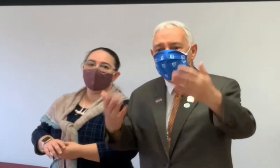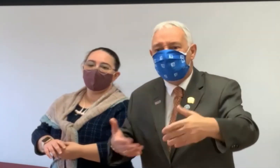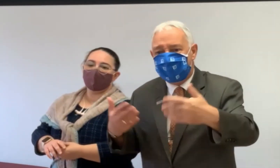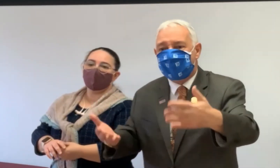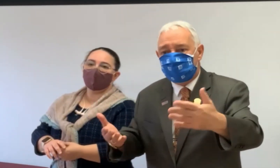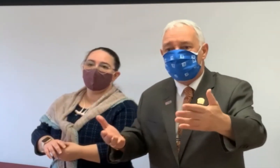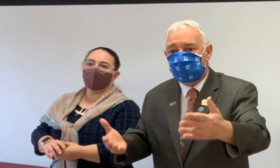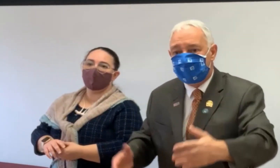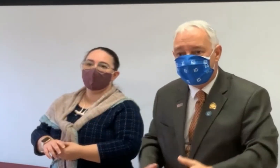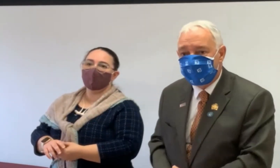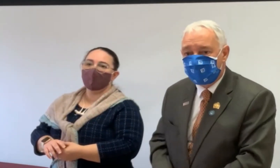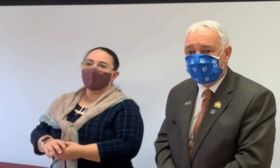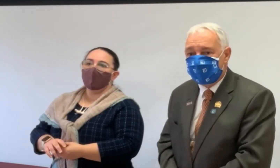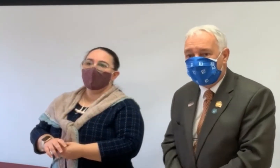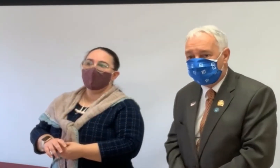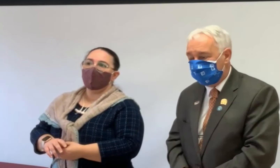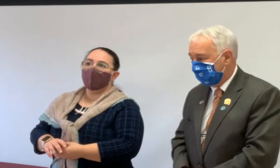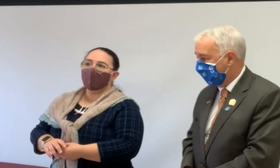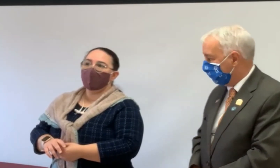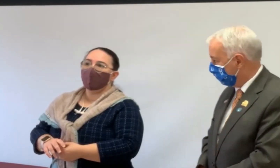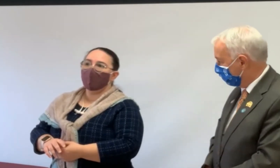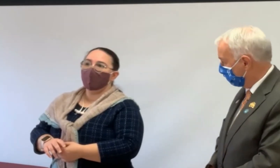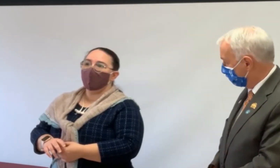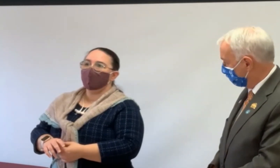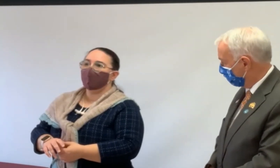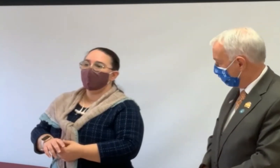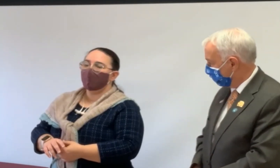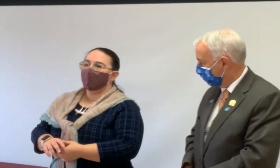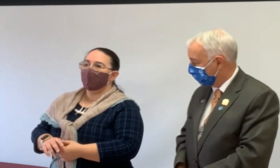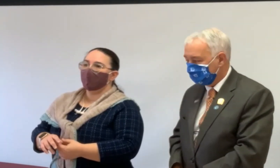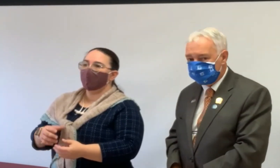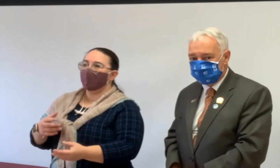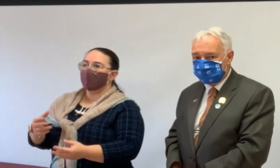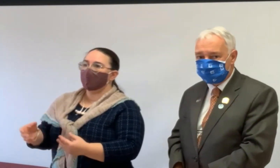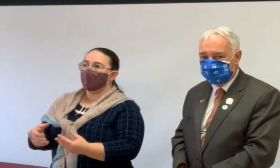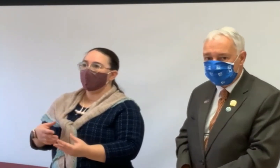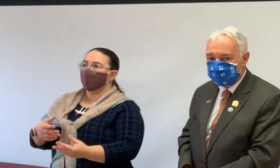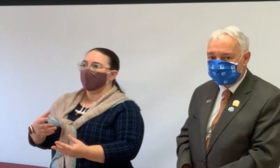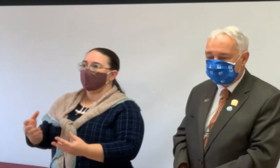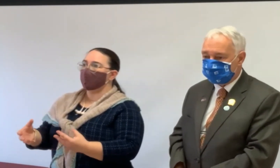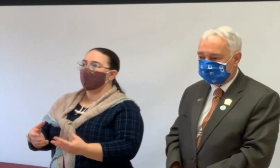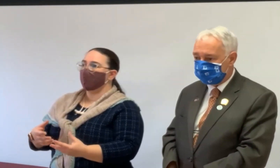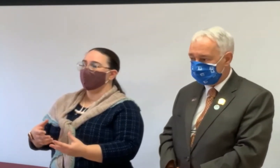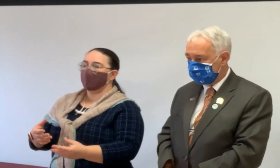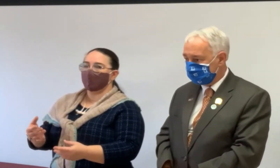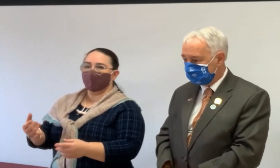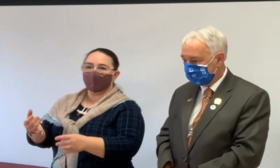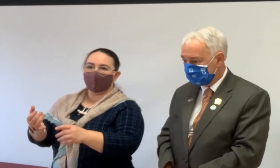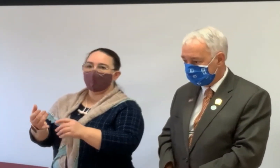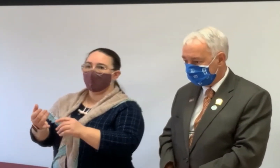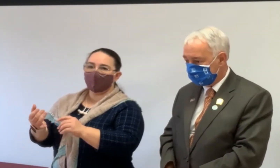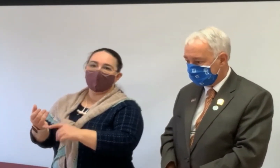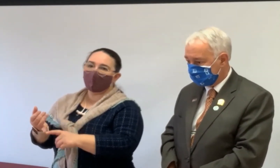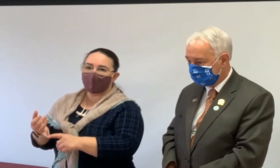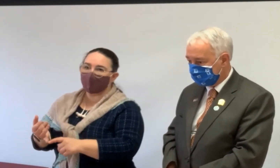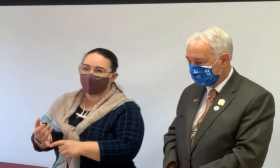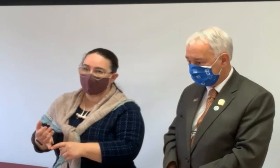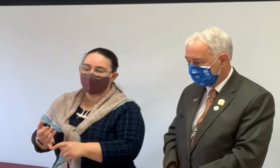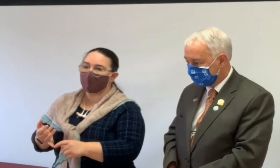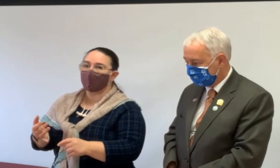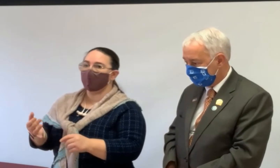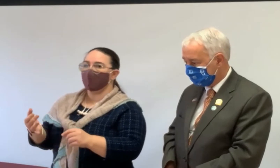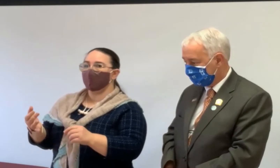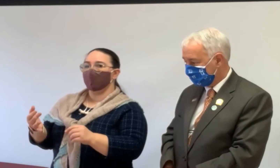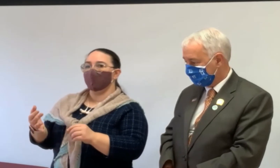room in whatever it is, we can help. Quite often, you know, people get stuck at a small obstacle, whether it's their tax